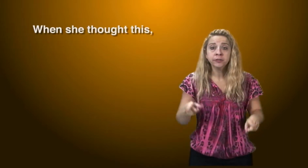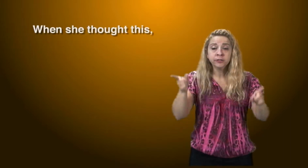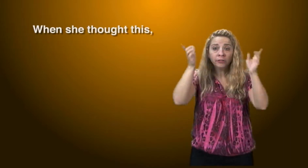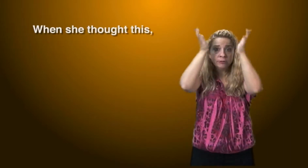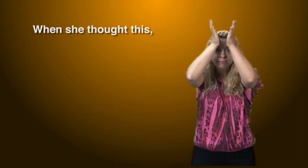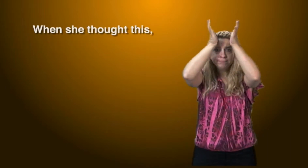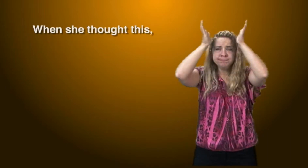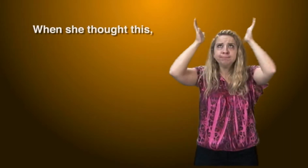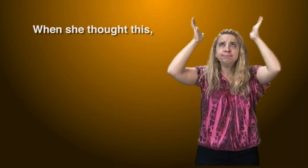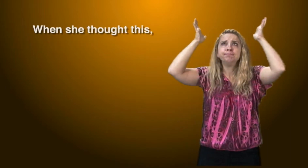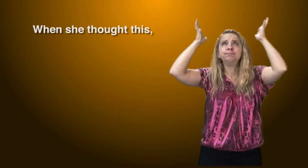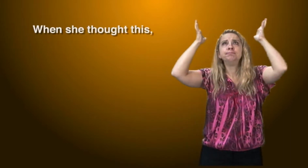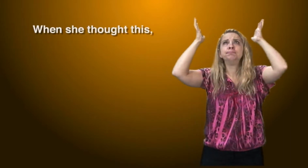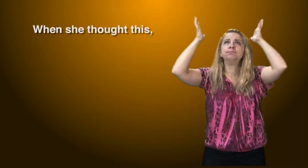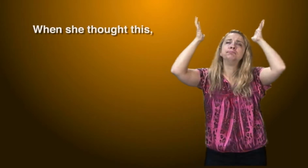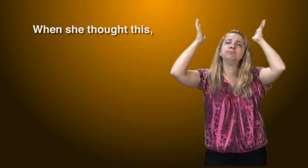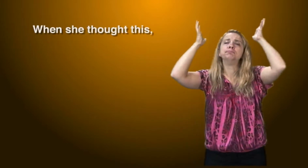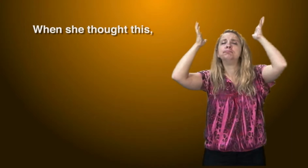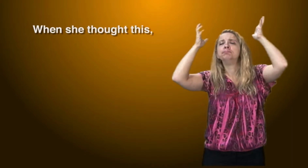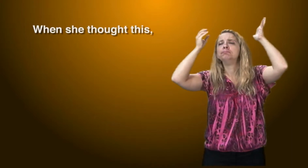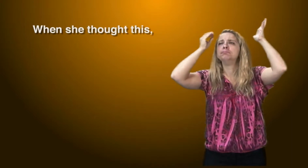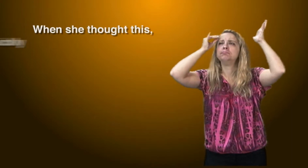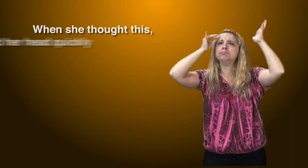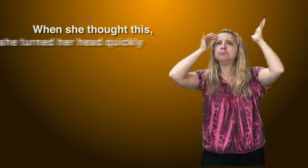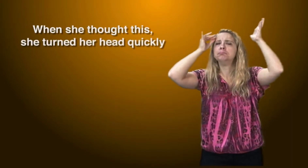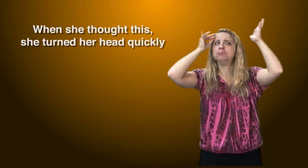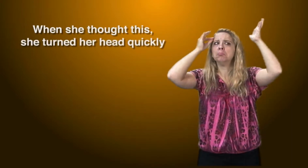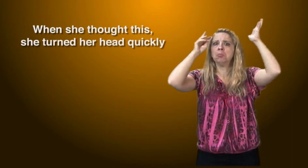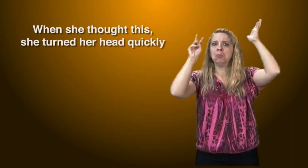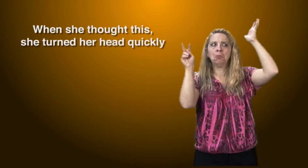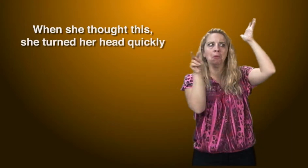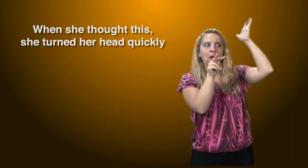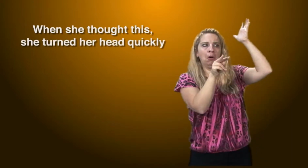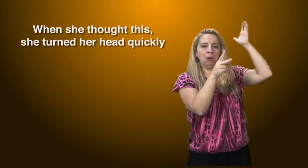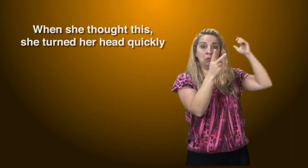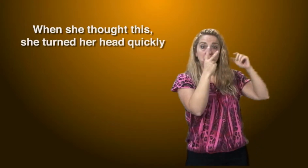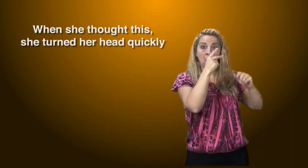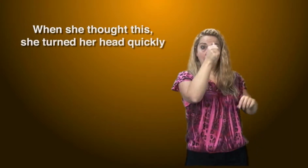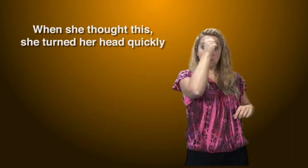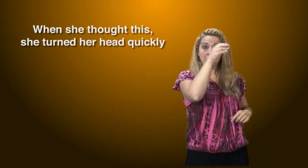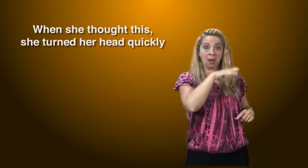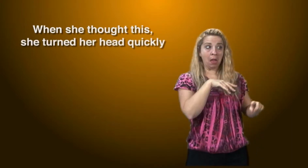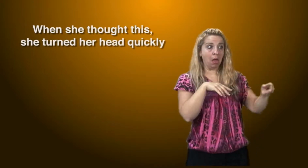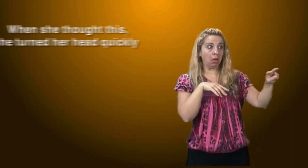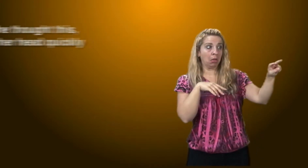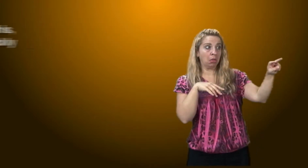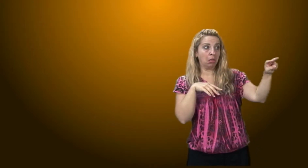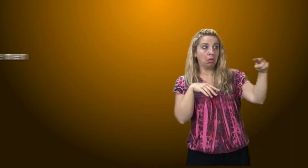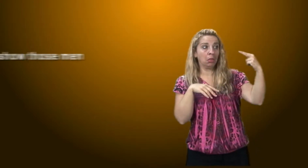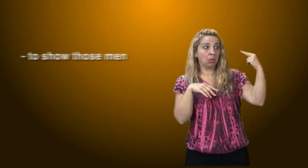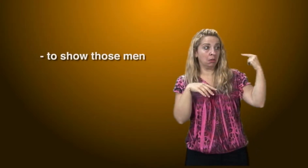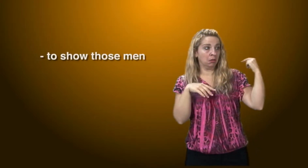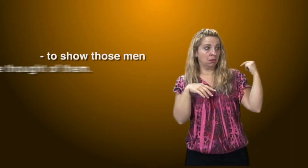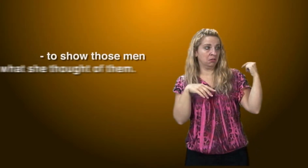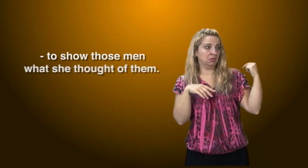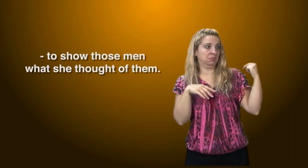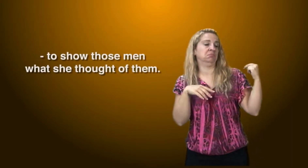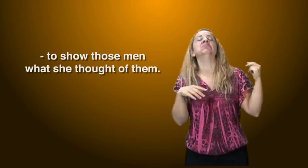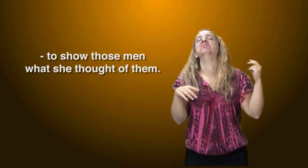When she thought this, she turned her head quickly to show those men what she